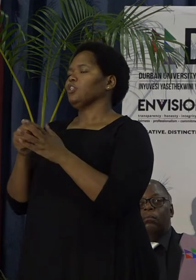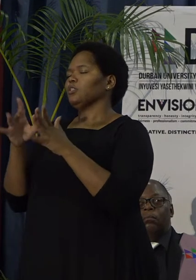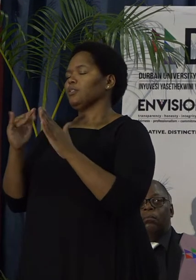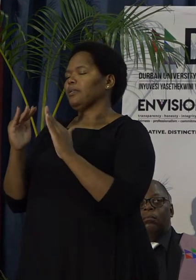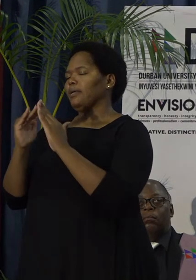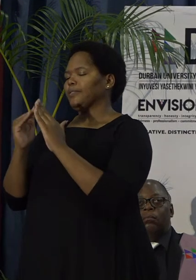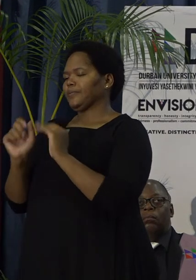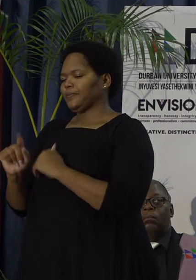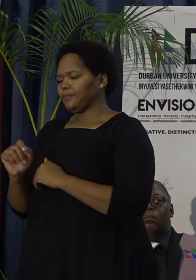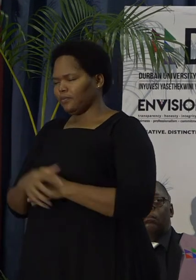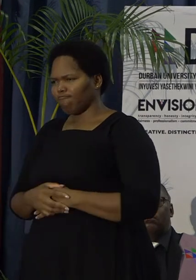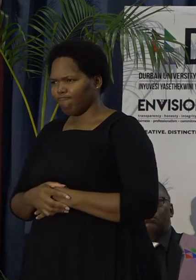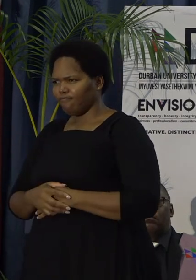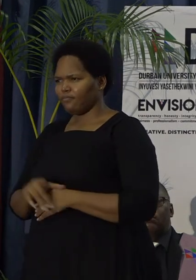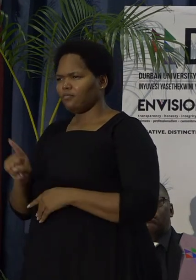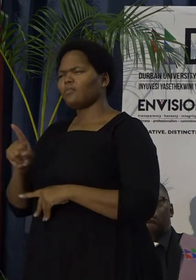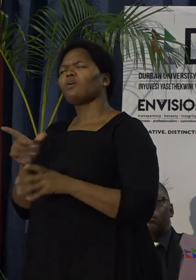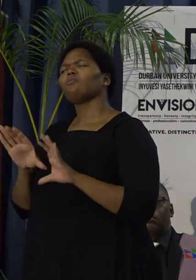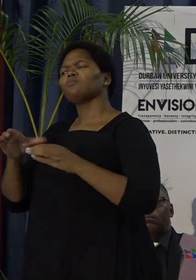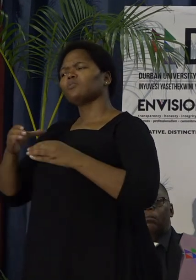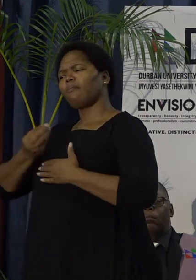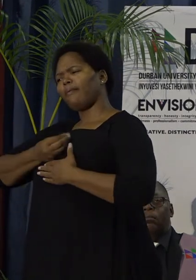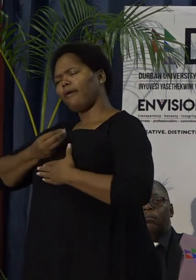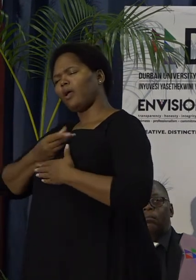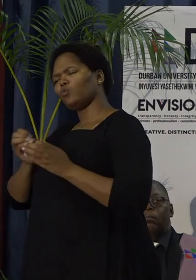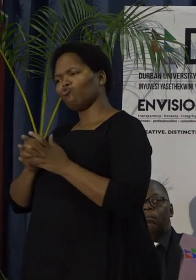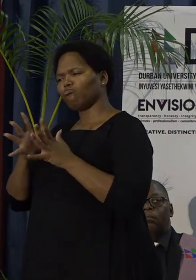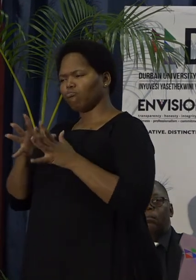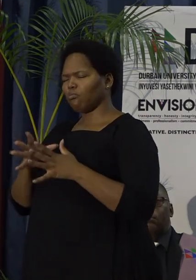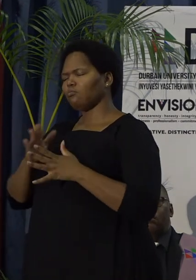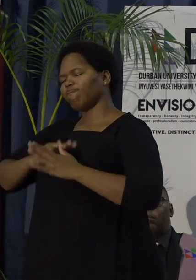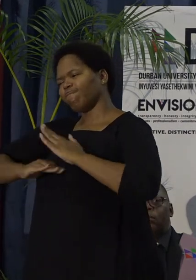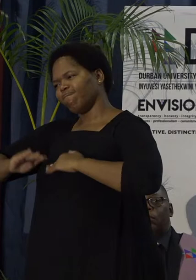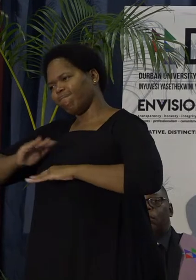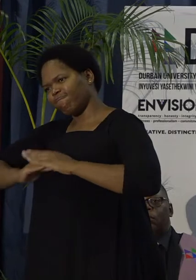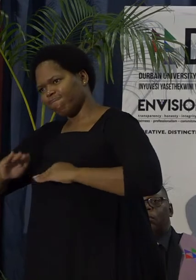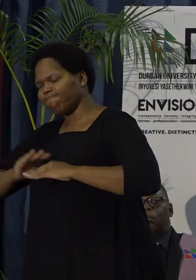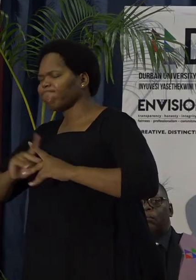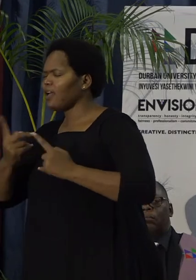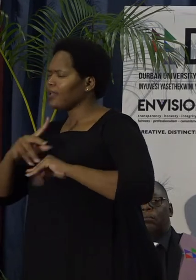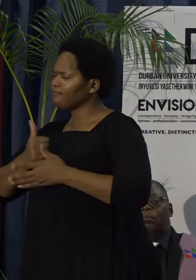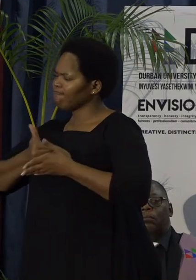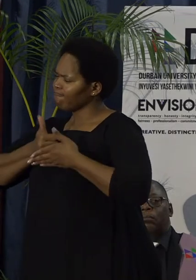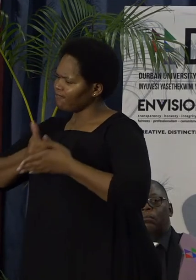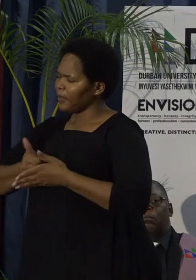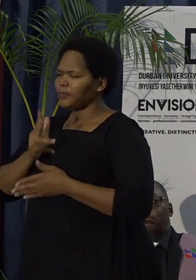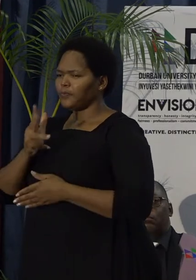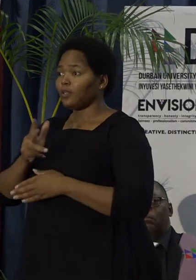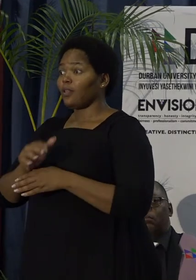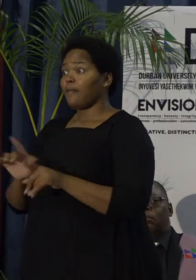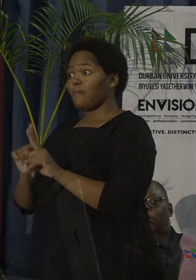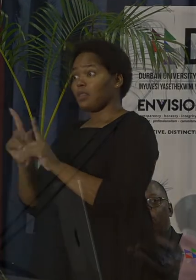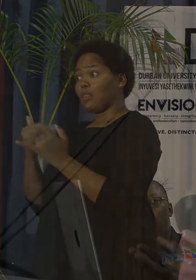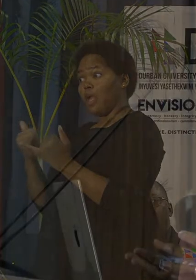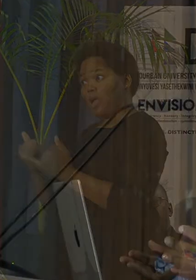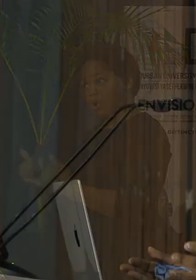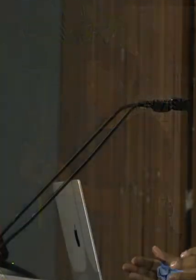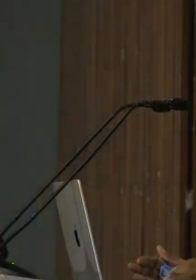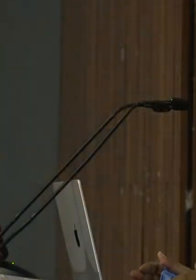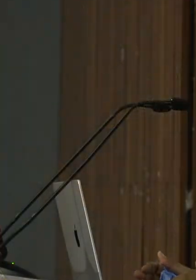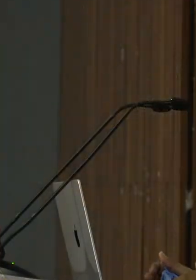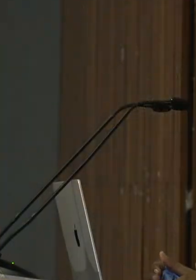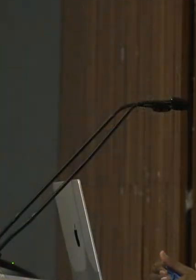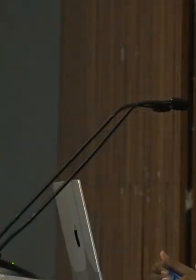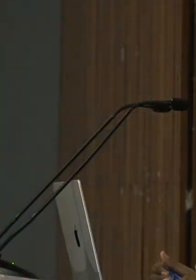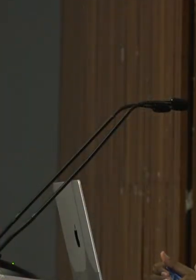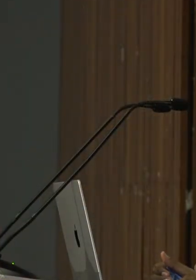So bear with us, young people. We have your back. We may not have now.